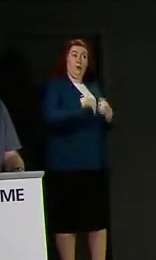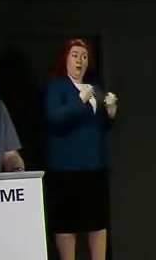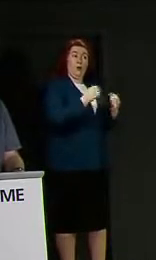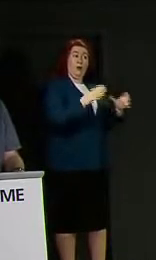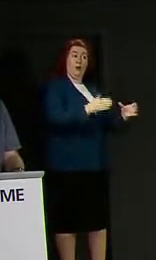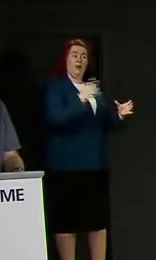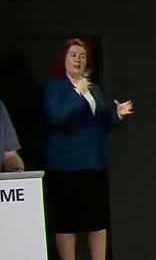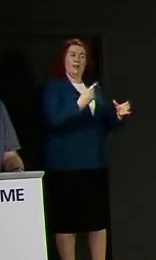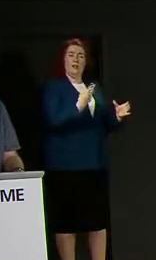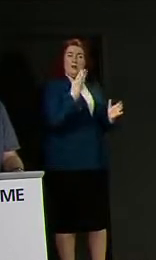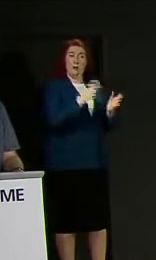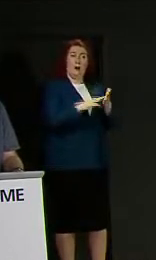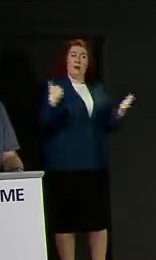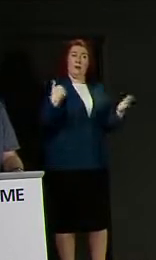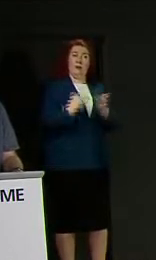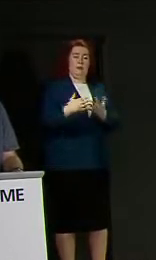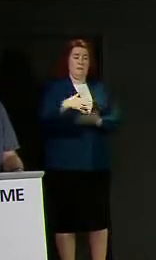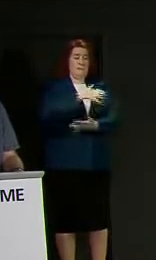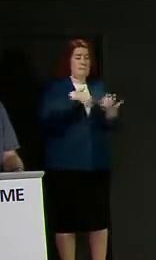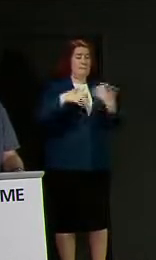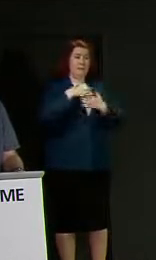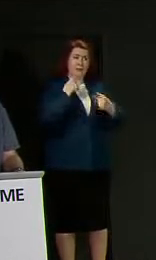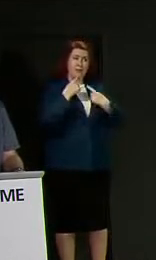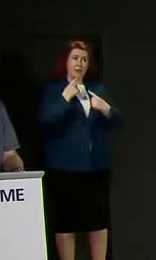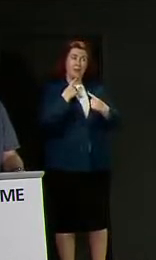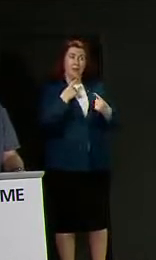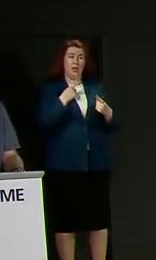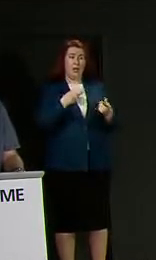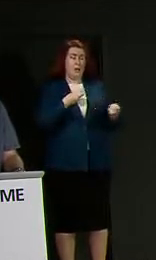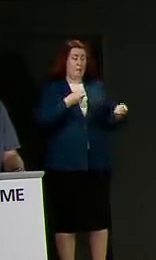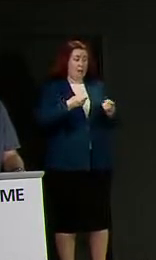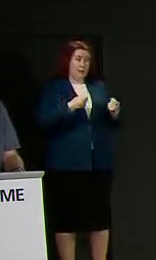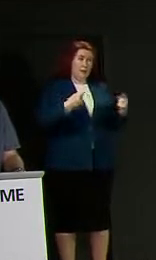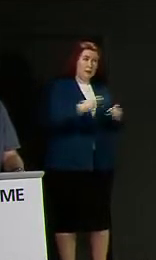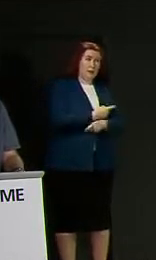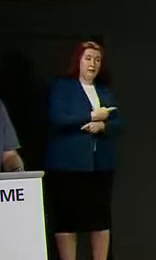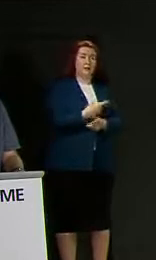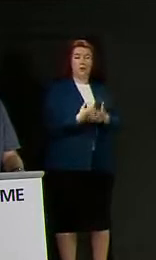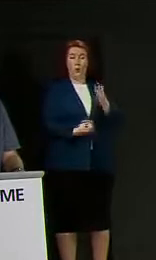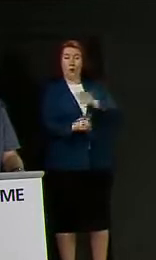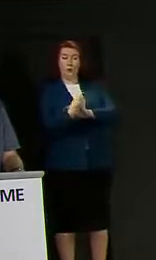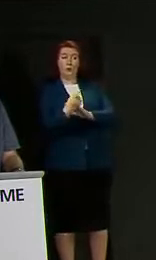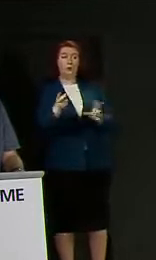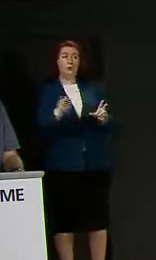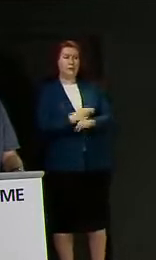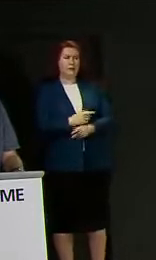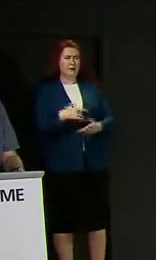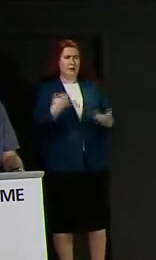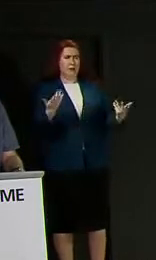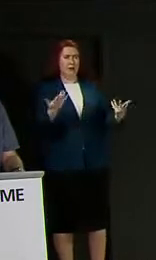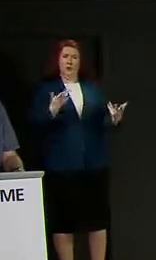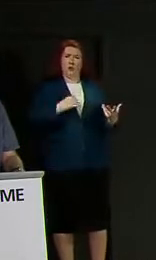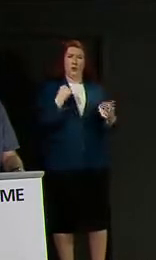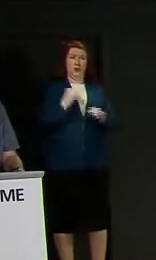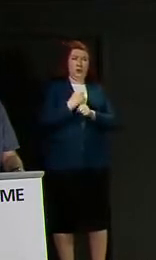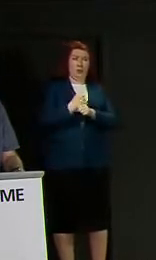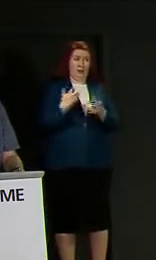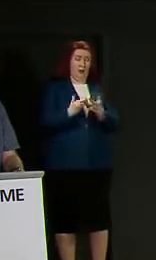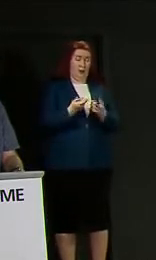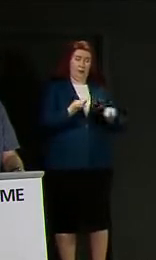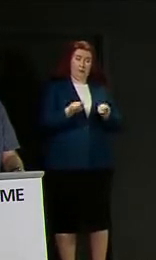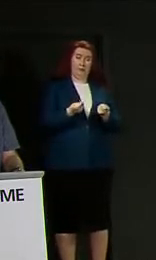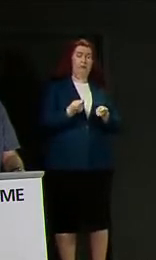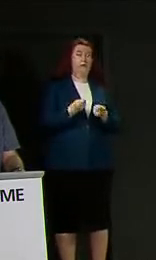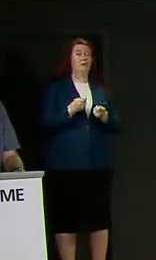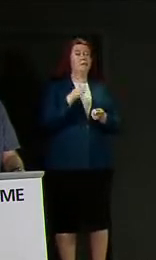months of mixed messages, mismanagement and missed opportunities, and they feel betrayed about the Scottish Government's handling of the